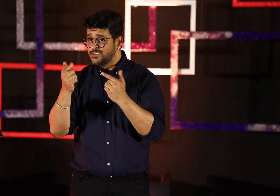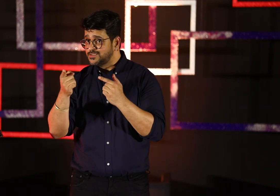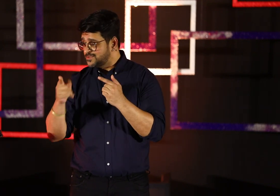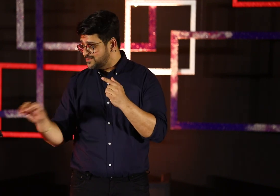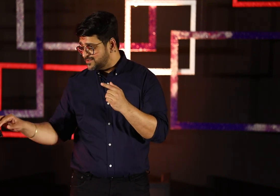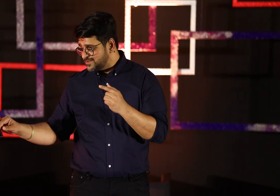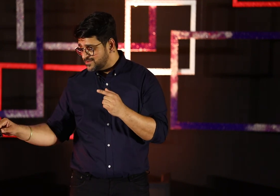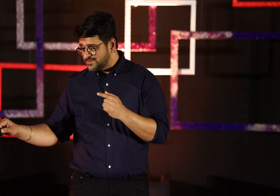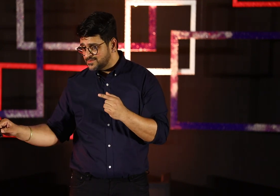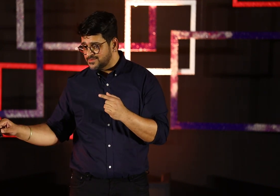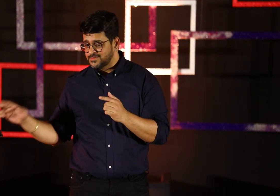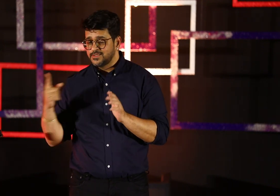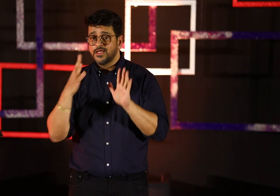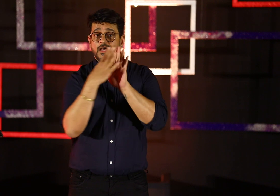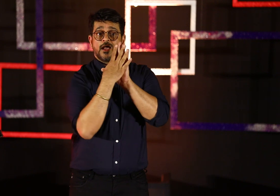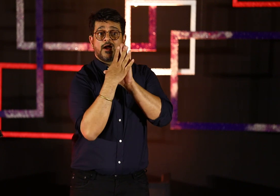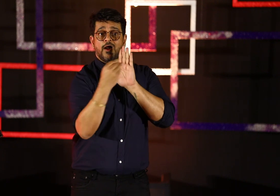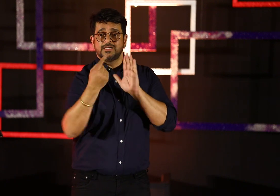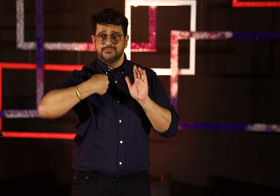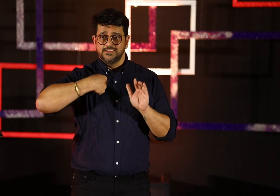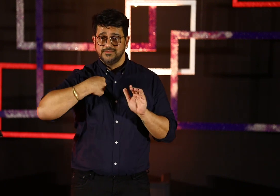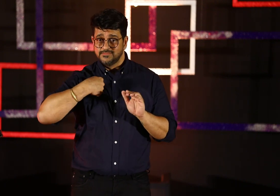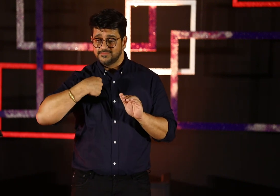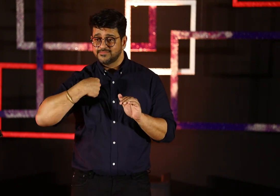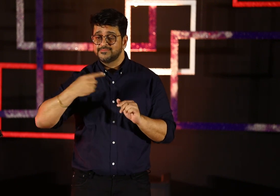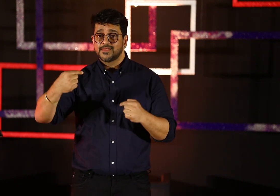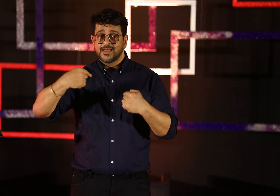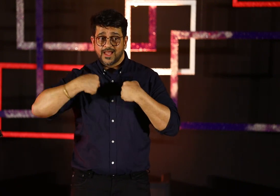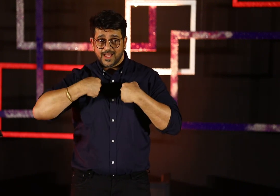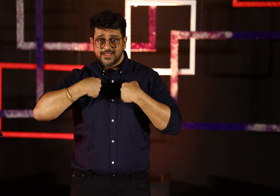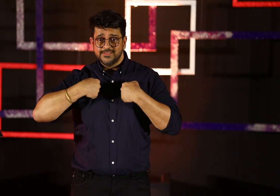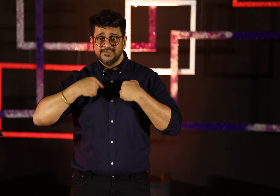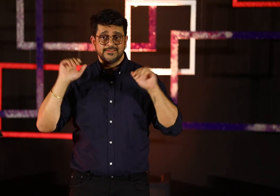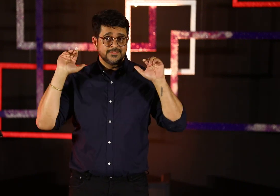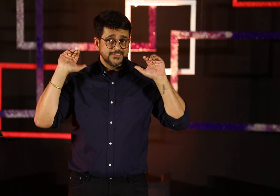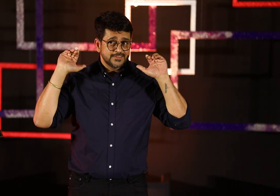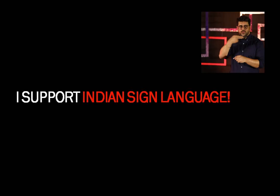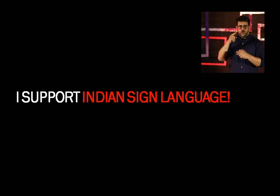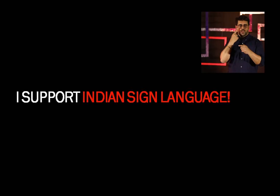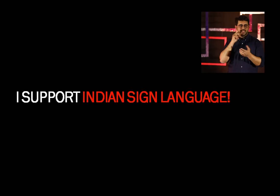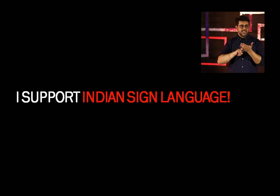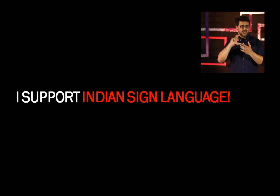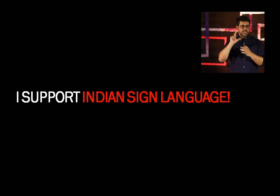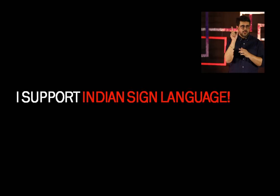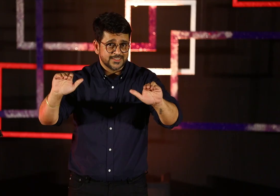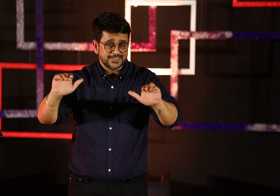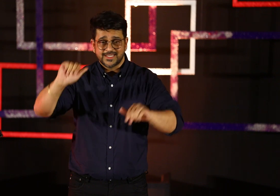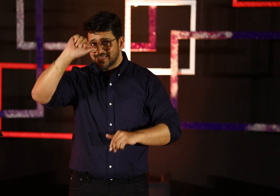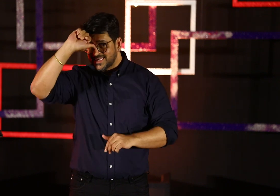you ready to support us? Yes. So I want you to copy what I'm signing. I. Put your fingers. Support. Like that.